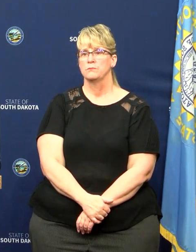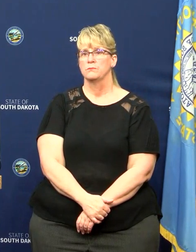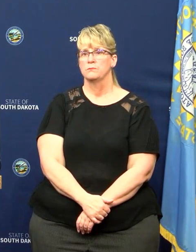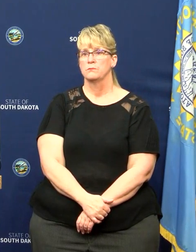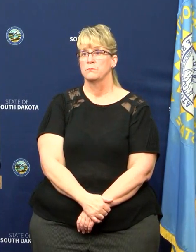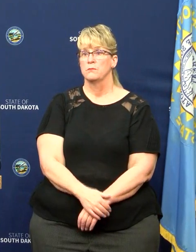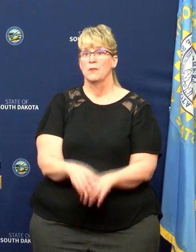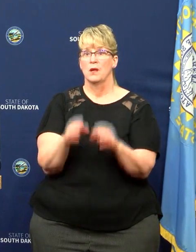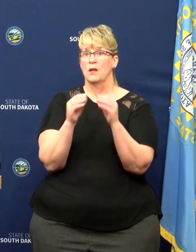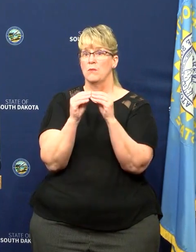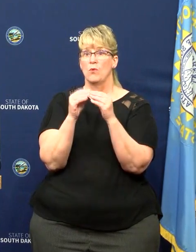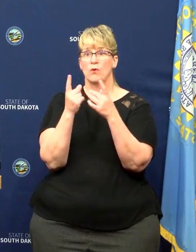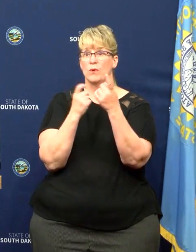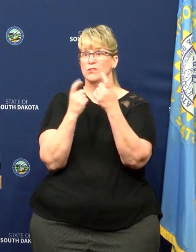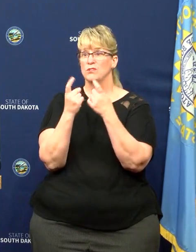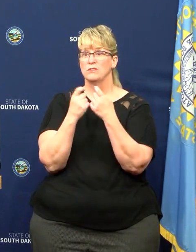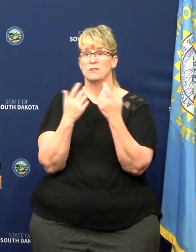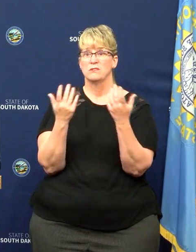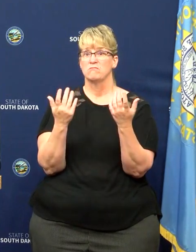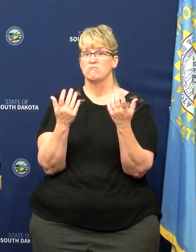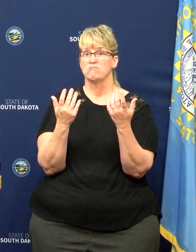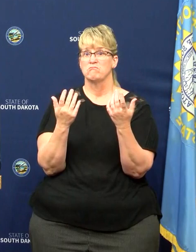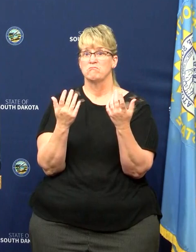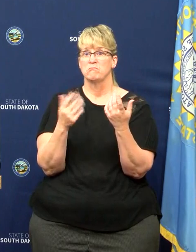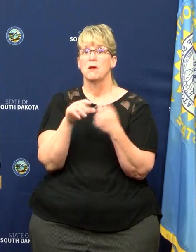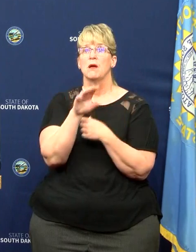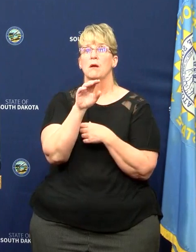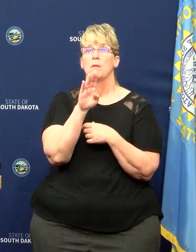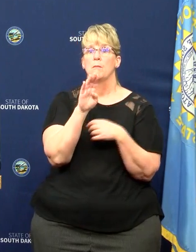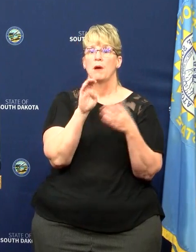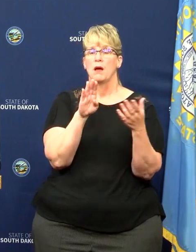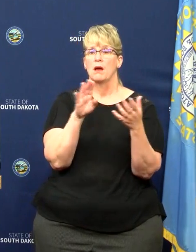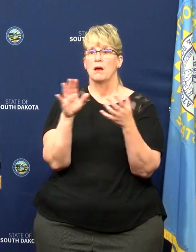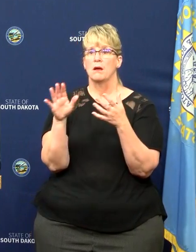Any further questions? Bob?